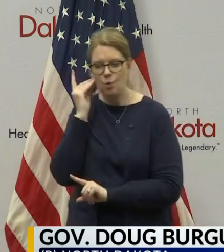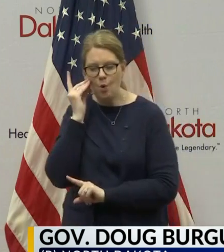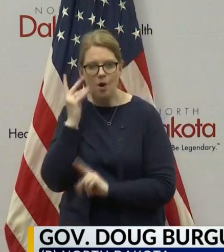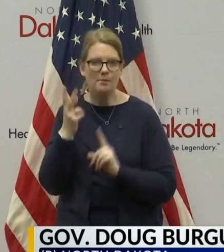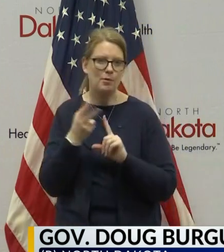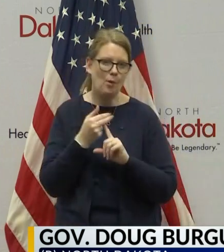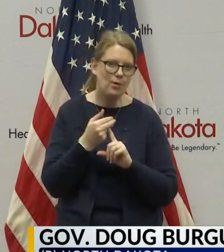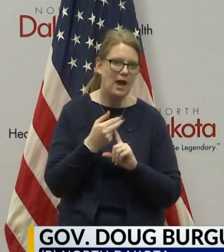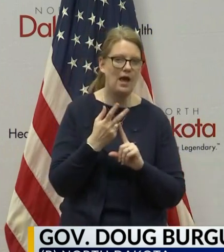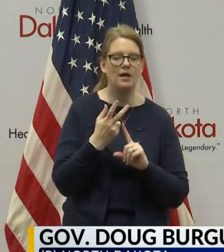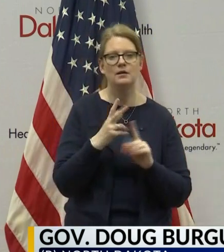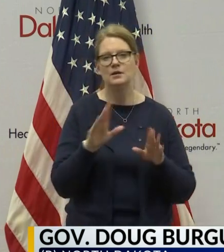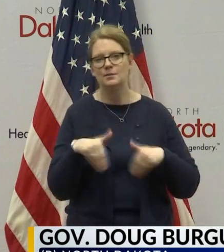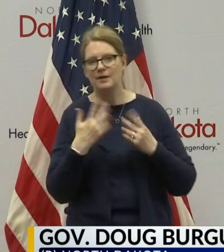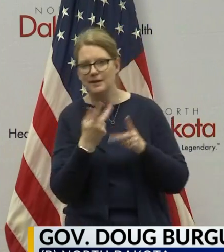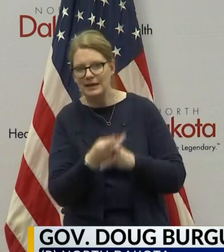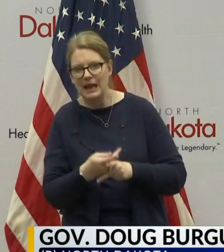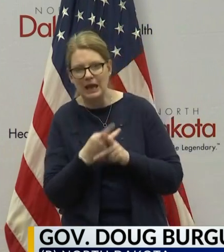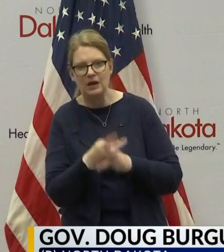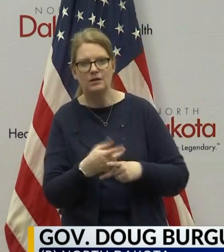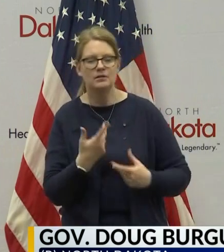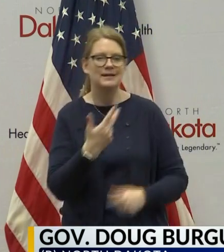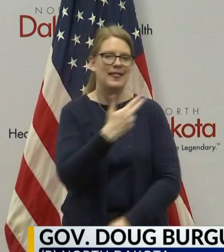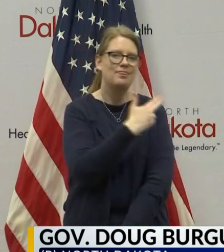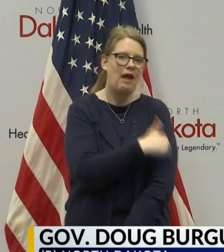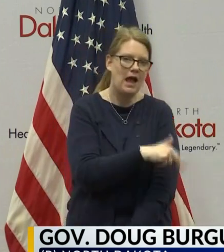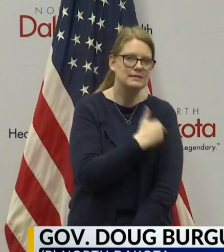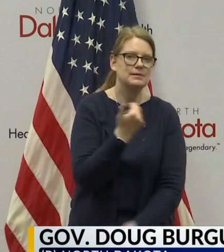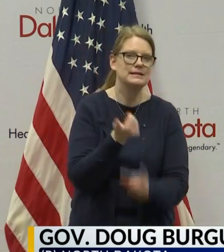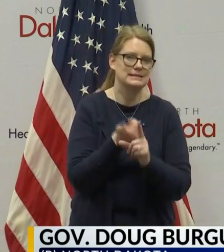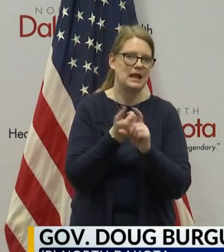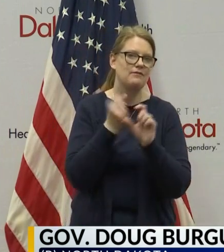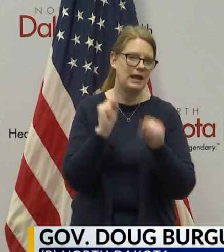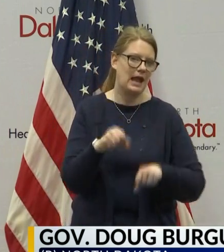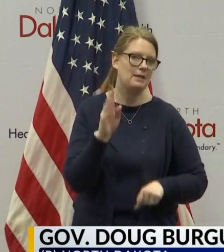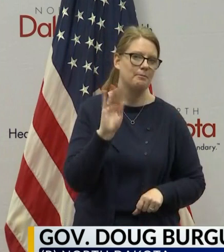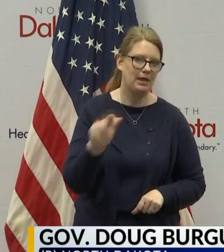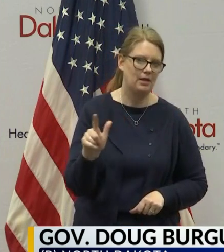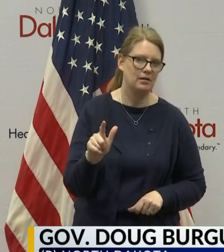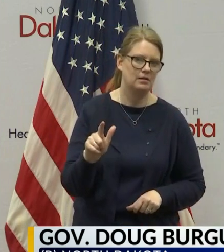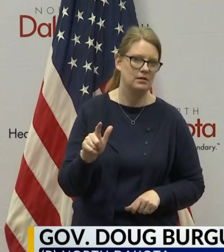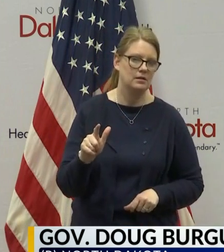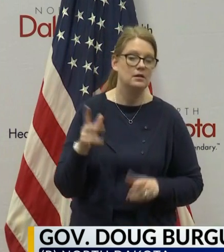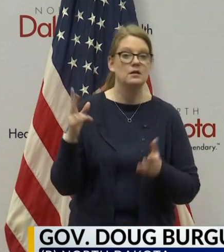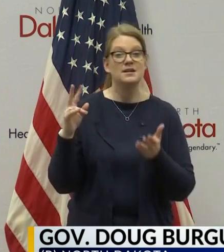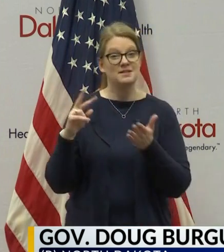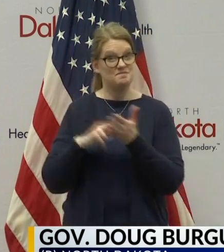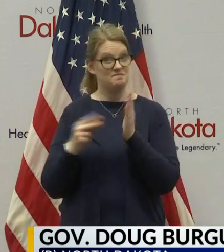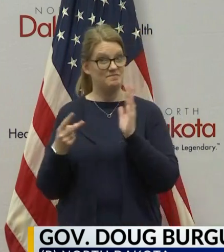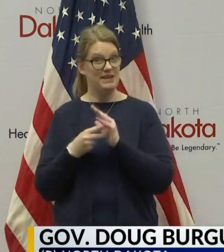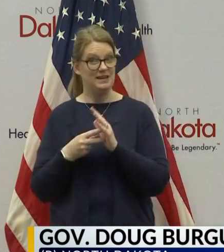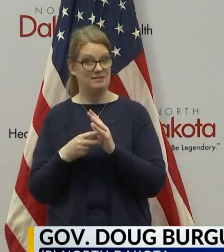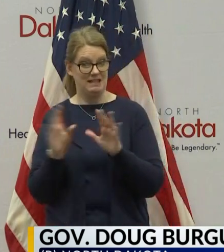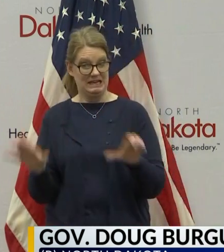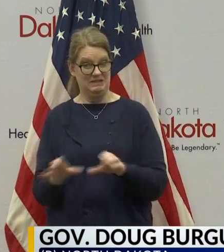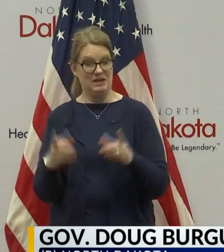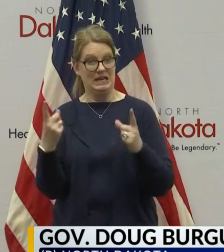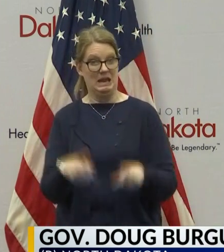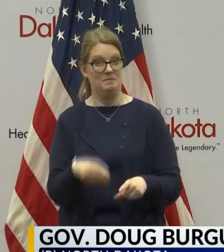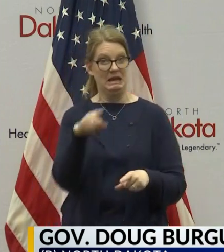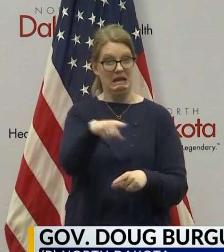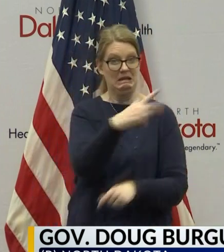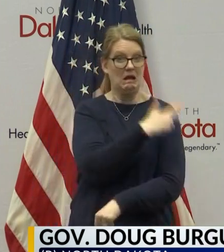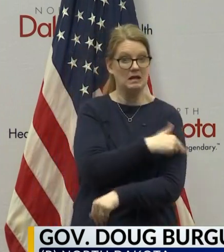to a hotel. We're going to provide care for them there. The hospital can bill for it, even though that activity is not happening within their walls. And so, again,